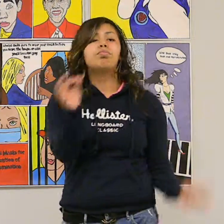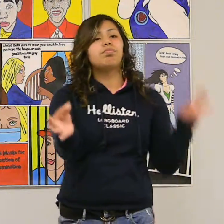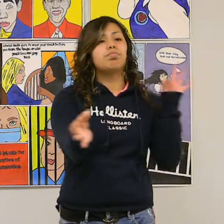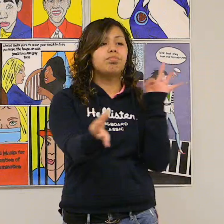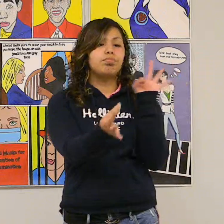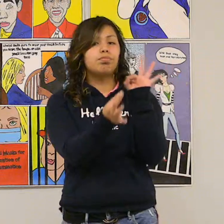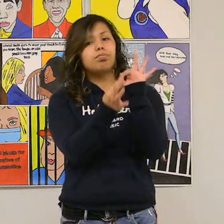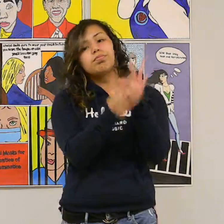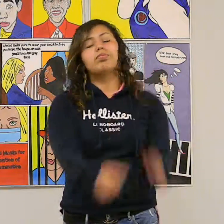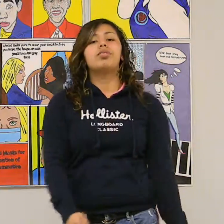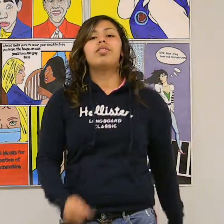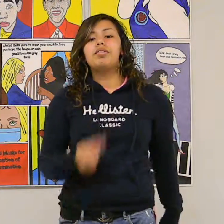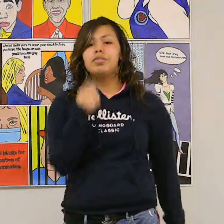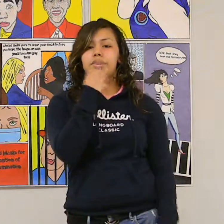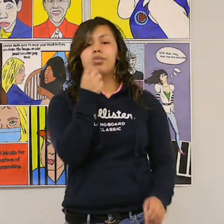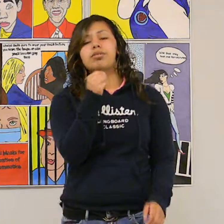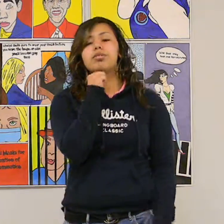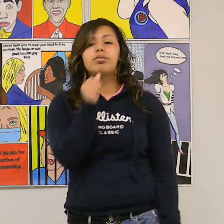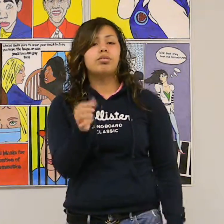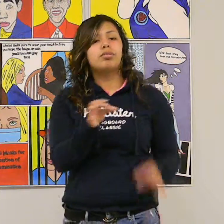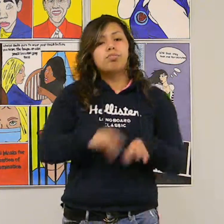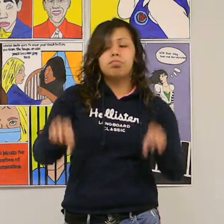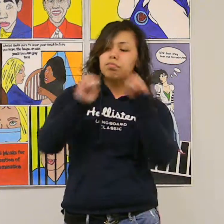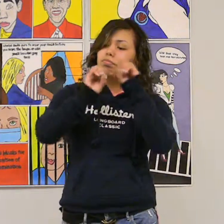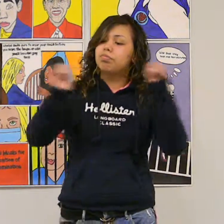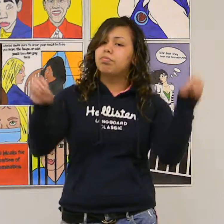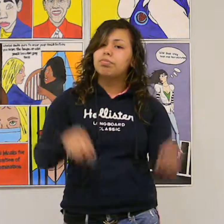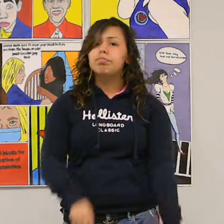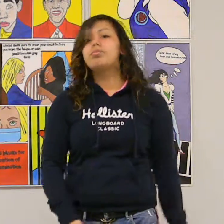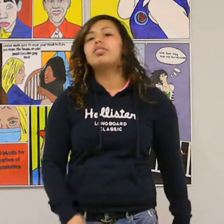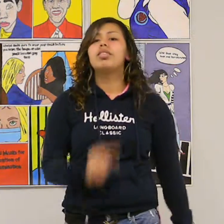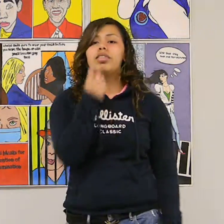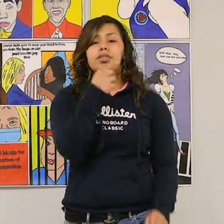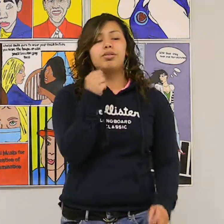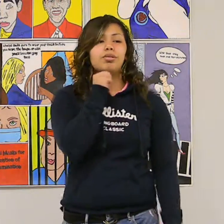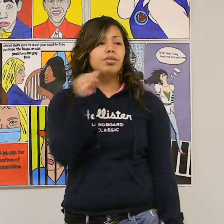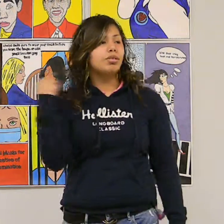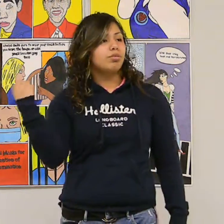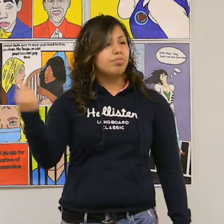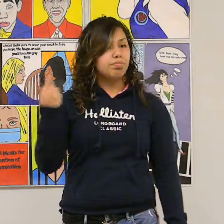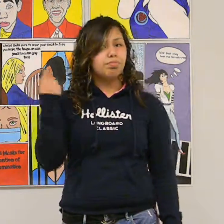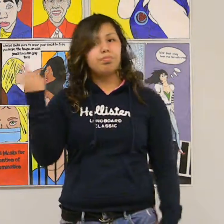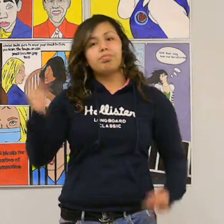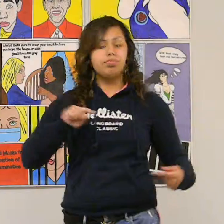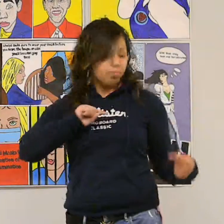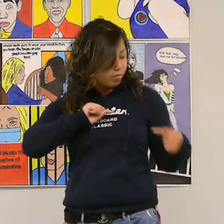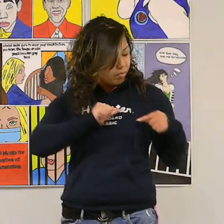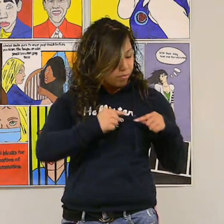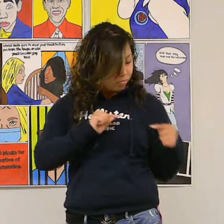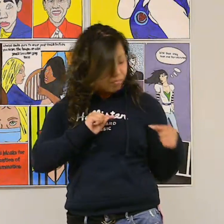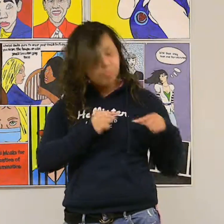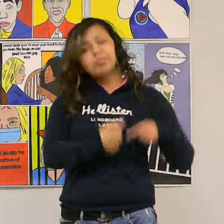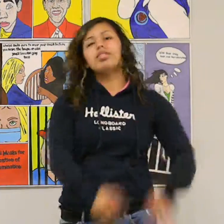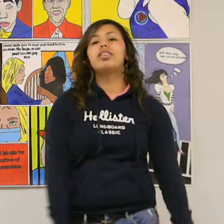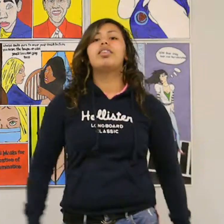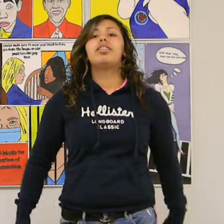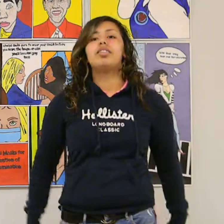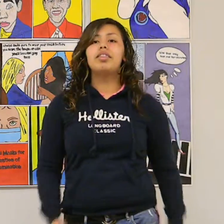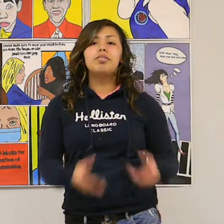says you're not perfect Who says you're not worthy Who says you're the only one that hurt it